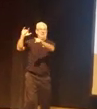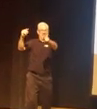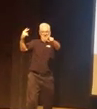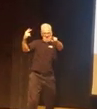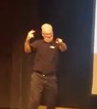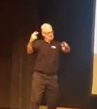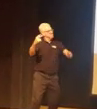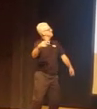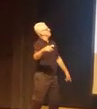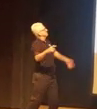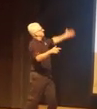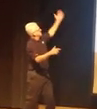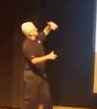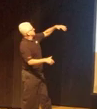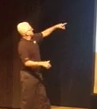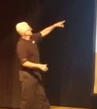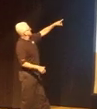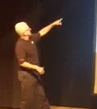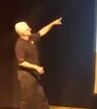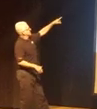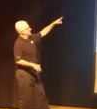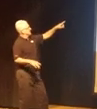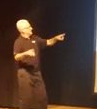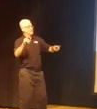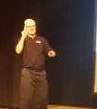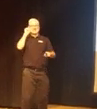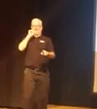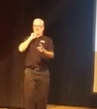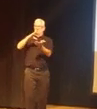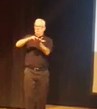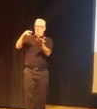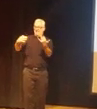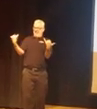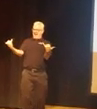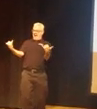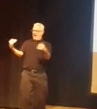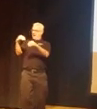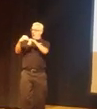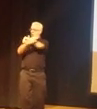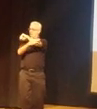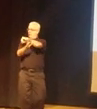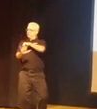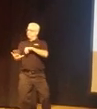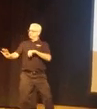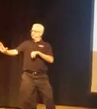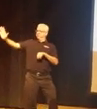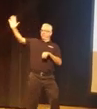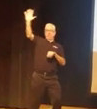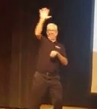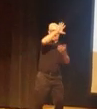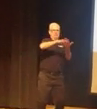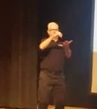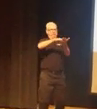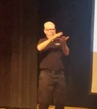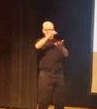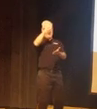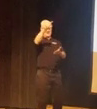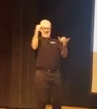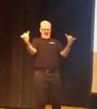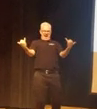myth okay next one deaf students in the country all over are learning